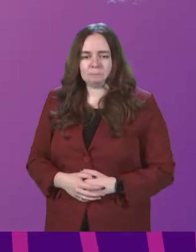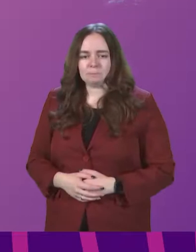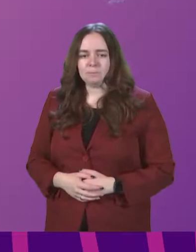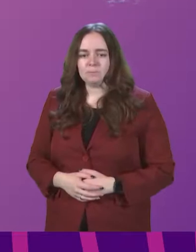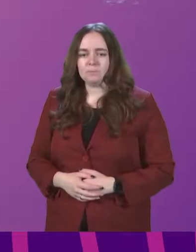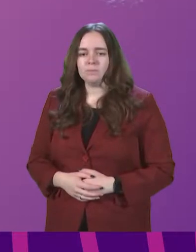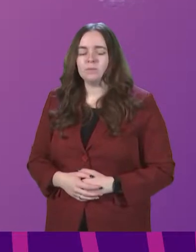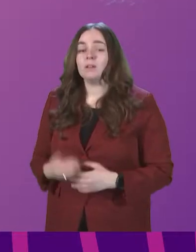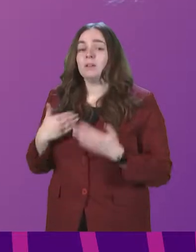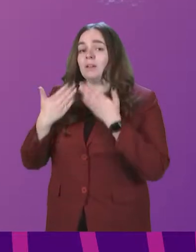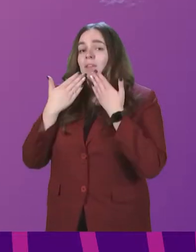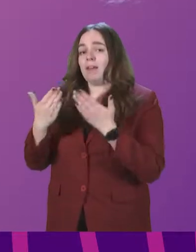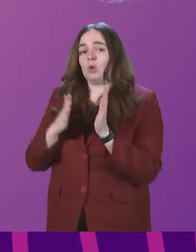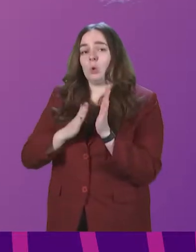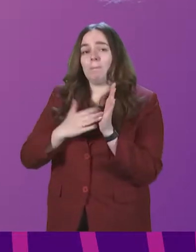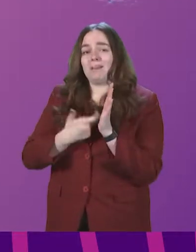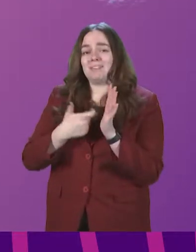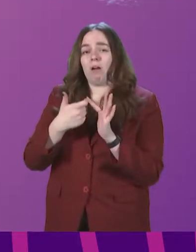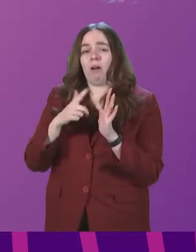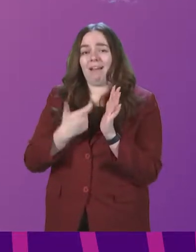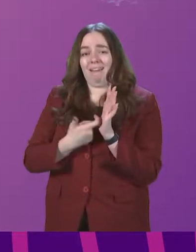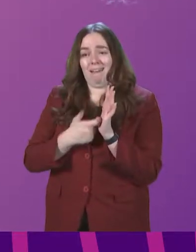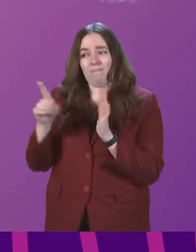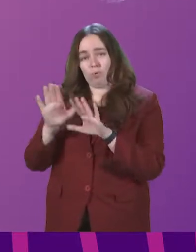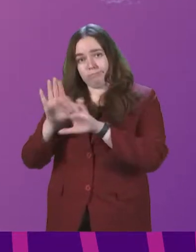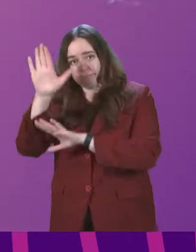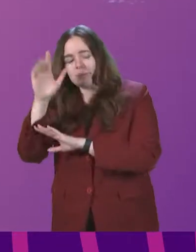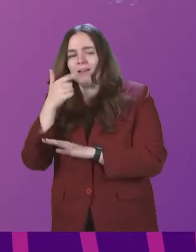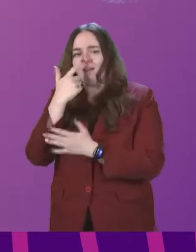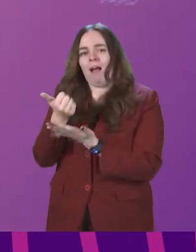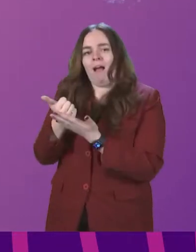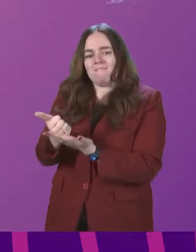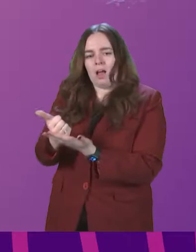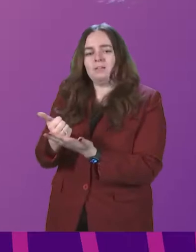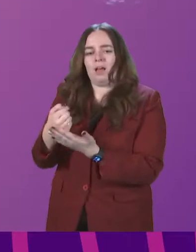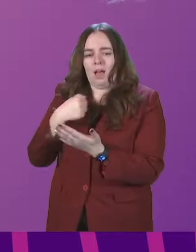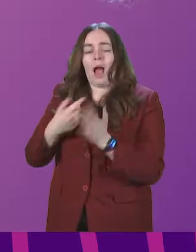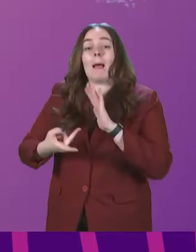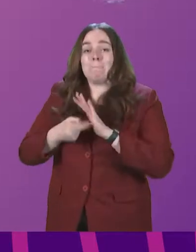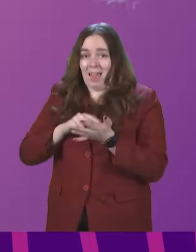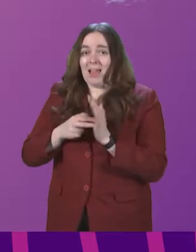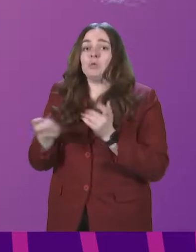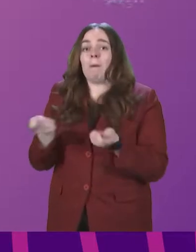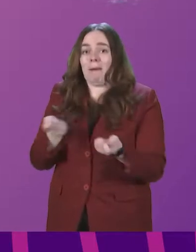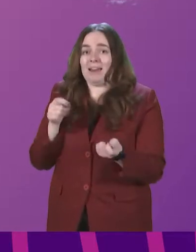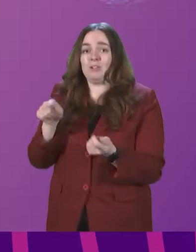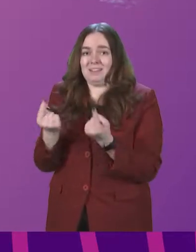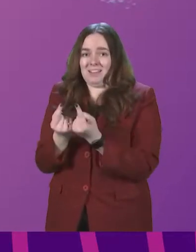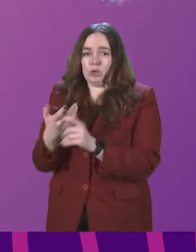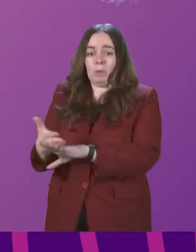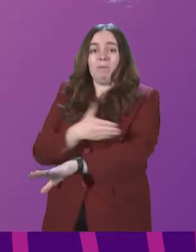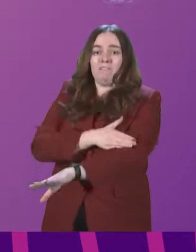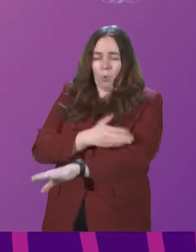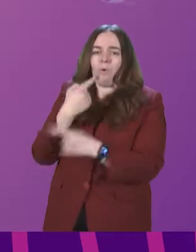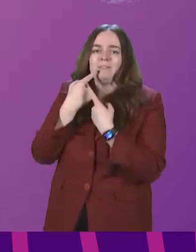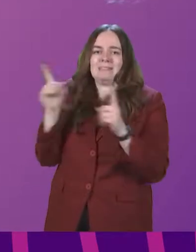I thank Mr Kerr for that point of order, and I can advise Mr Kerr that I intend to address this issue before we move to the statement this